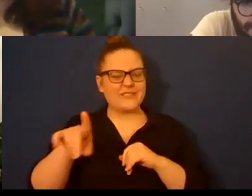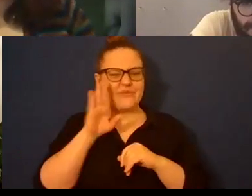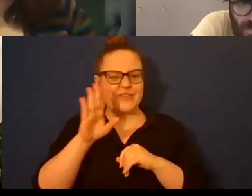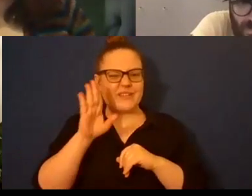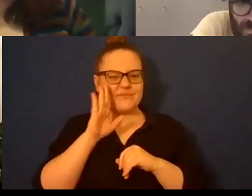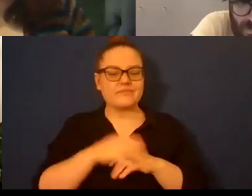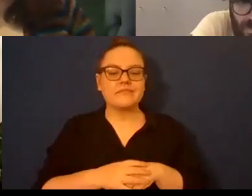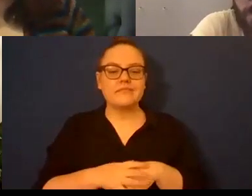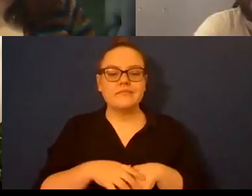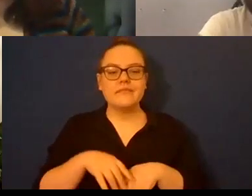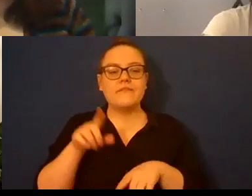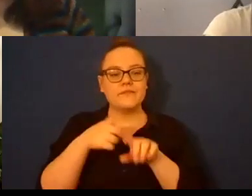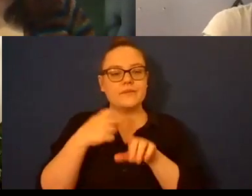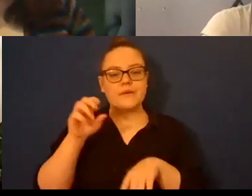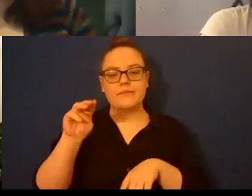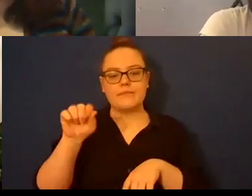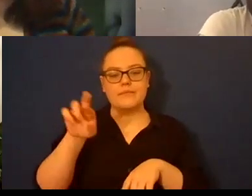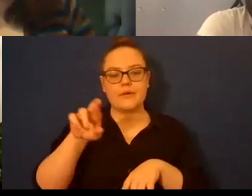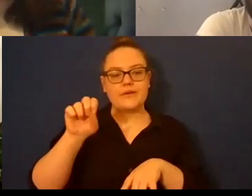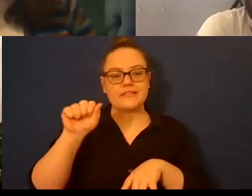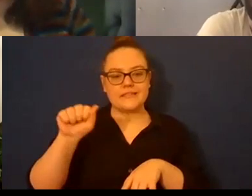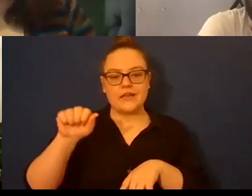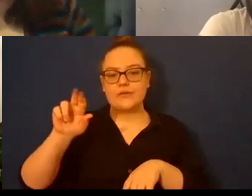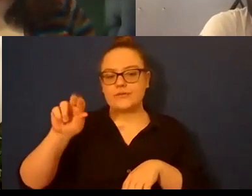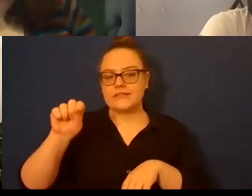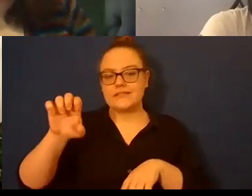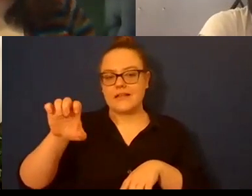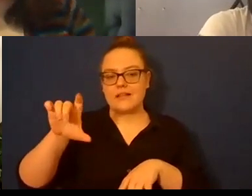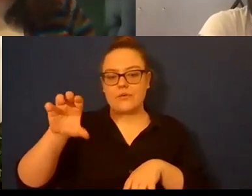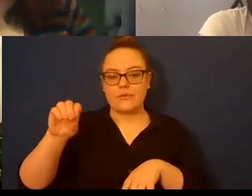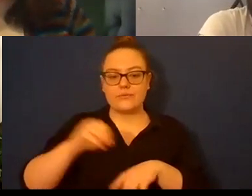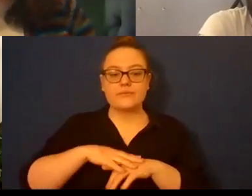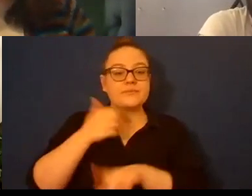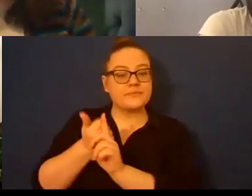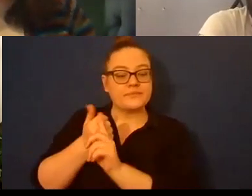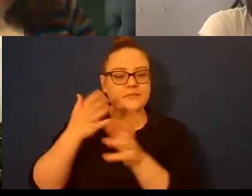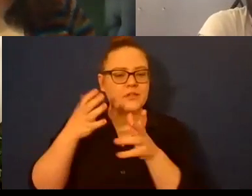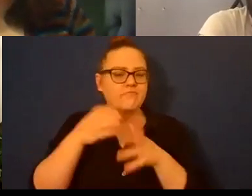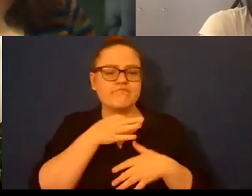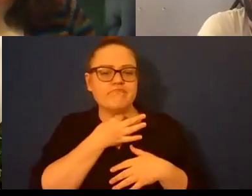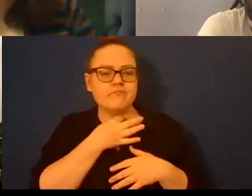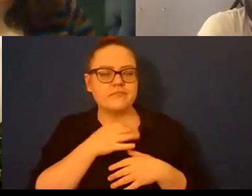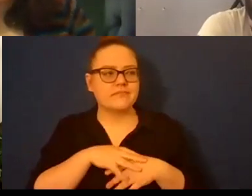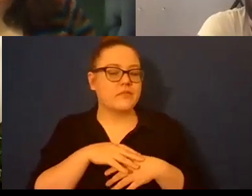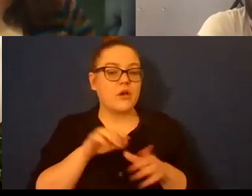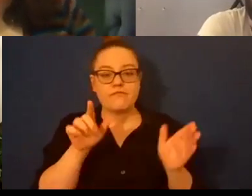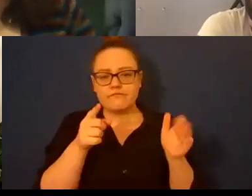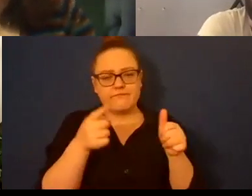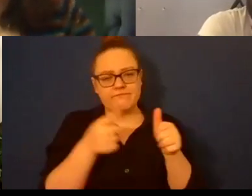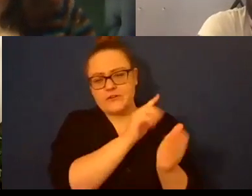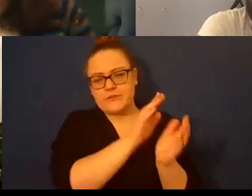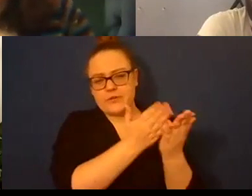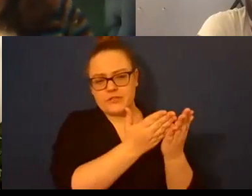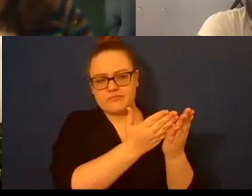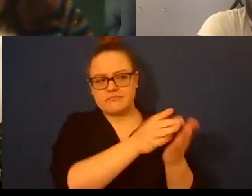and this is from Marissa Russello and she would like to know after publishing your first book how did your life